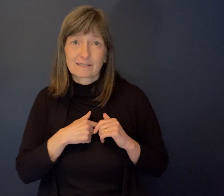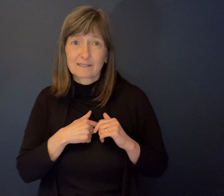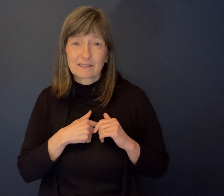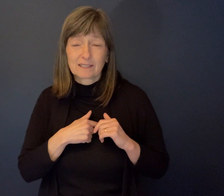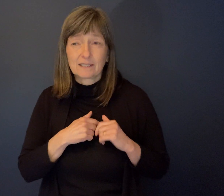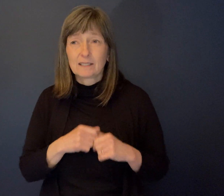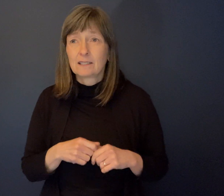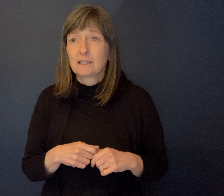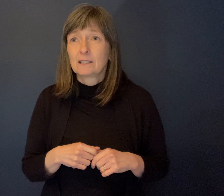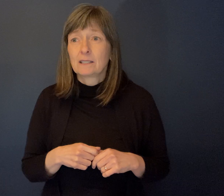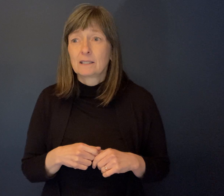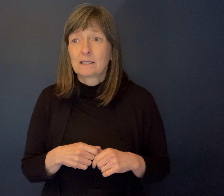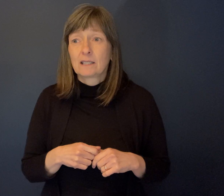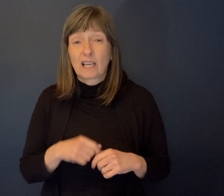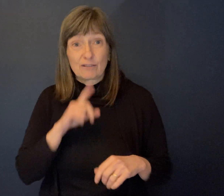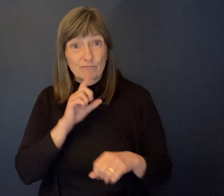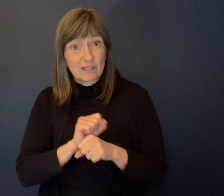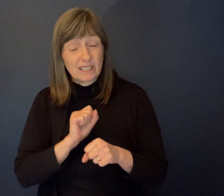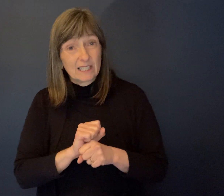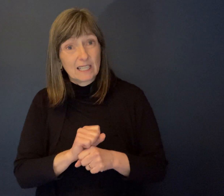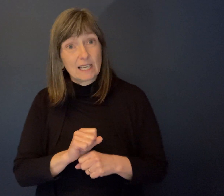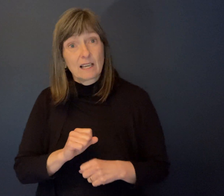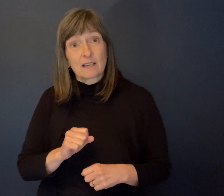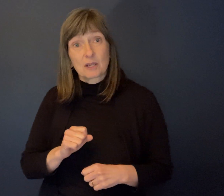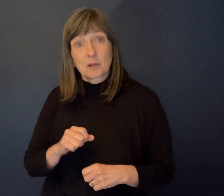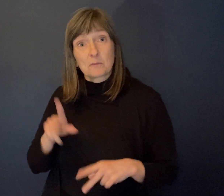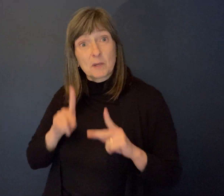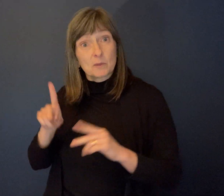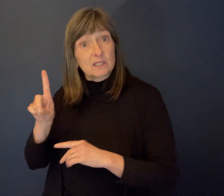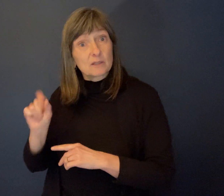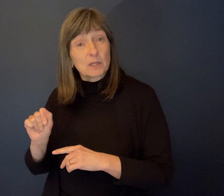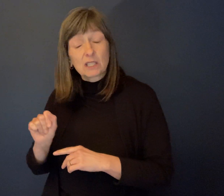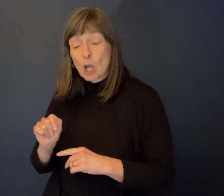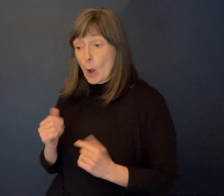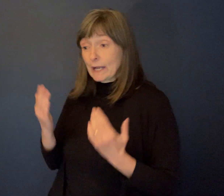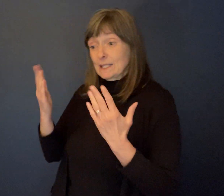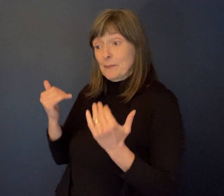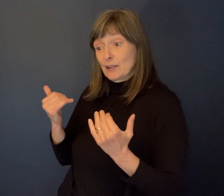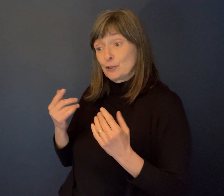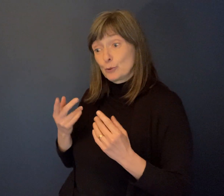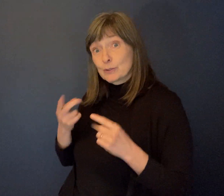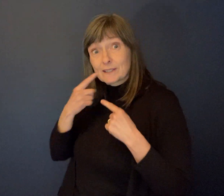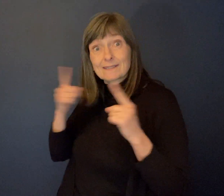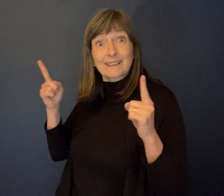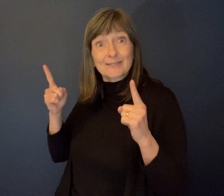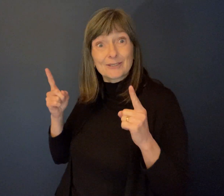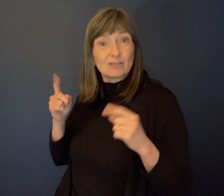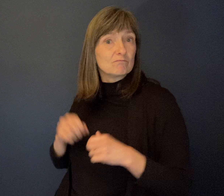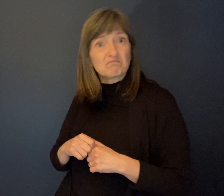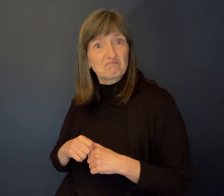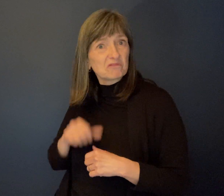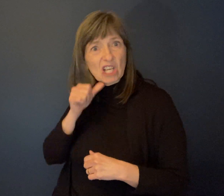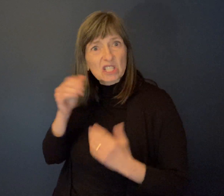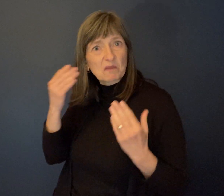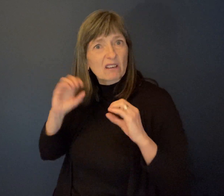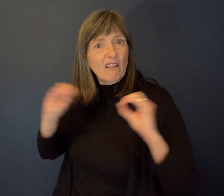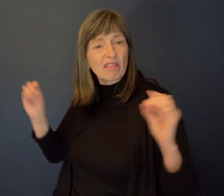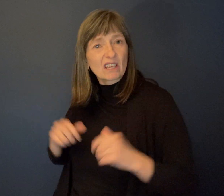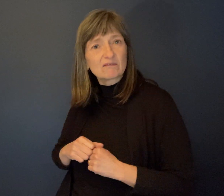there was very little expectations placed on any of us with disabilities, because there was no expectation that you're really ever going to do anything with life. And I, I remember